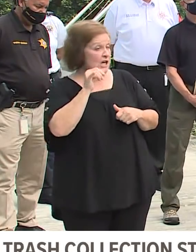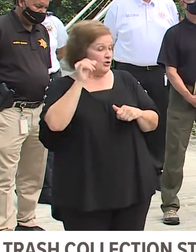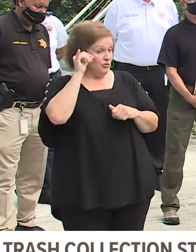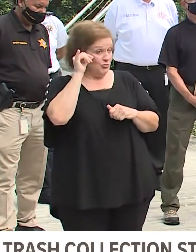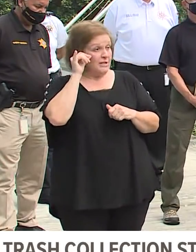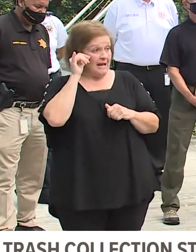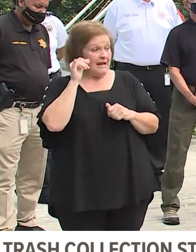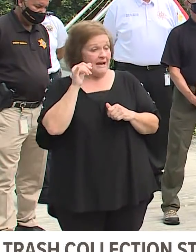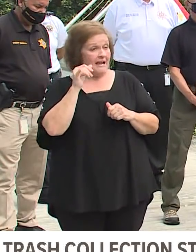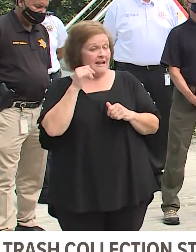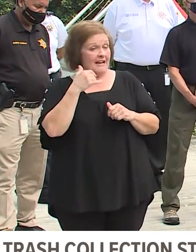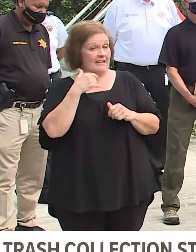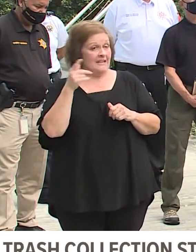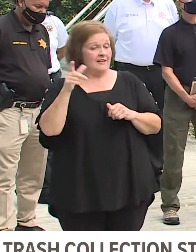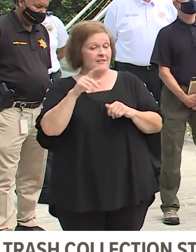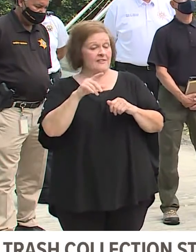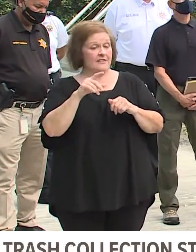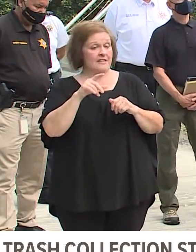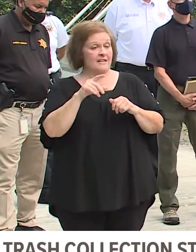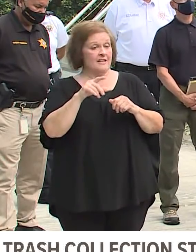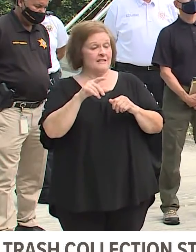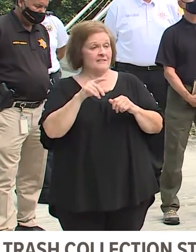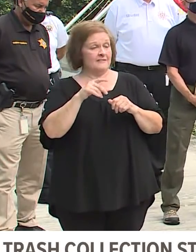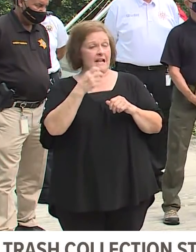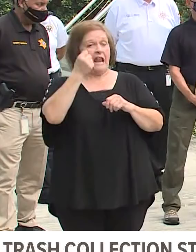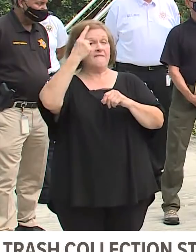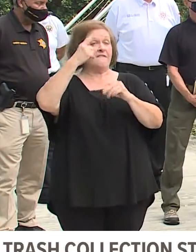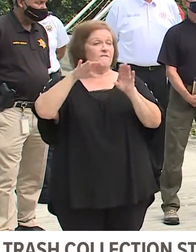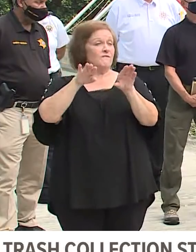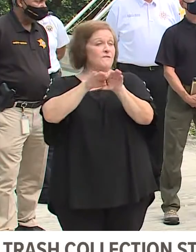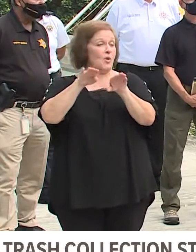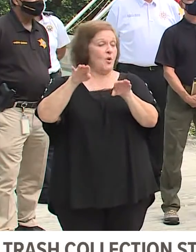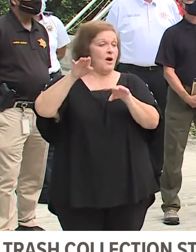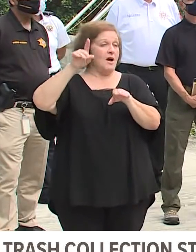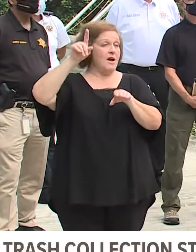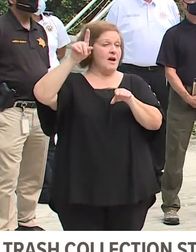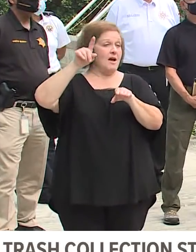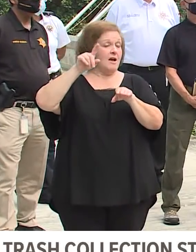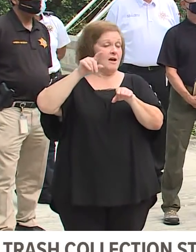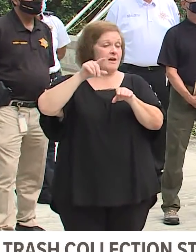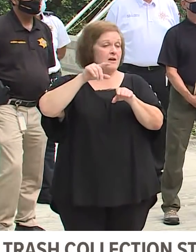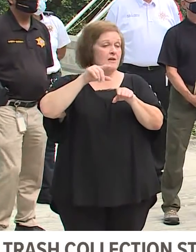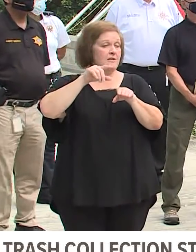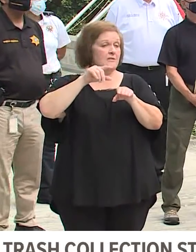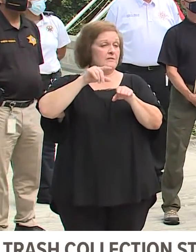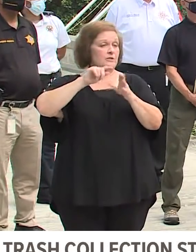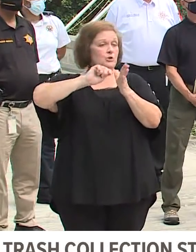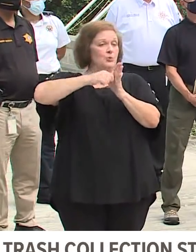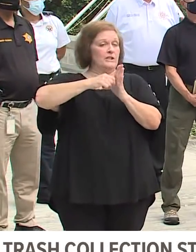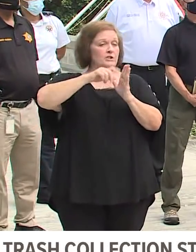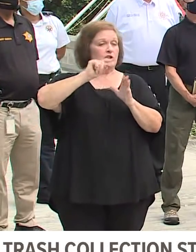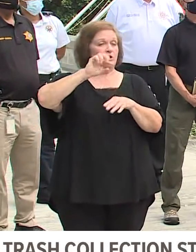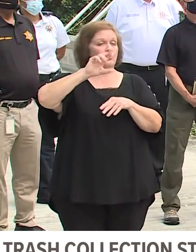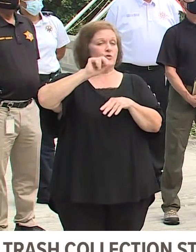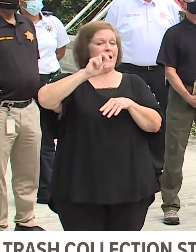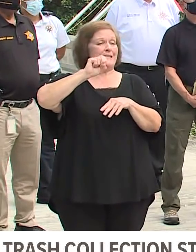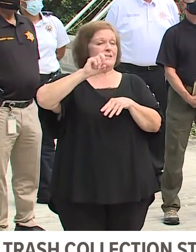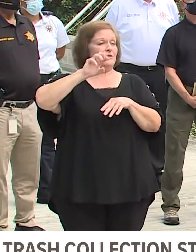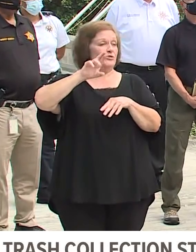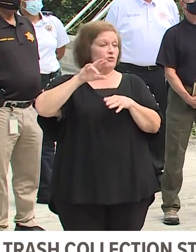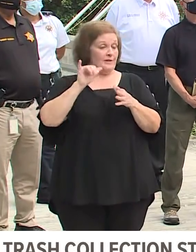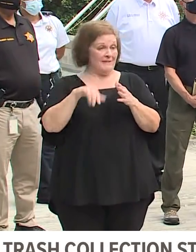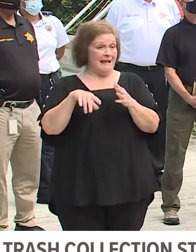transfer switch on the 11th floor yeah transfer switch on the 11th floor 500 kW generator